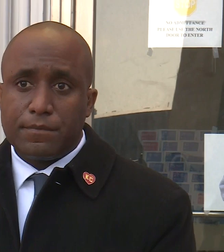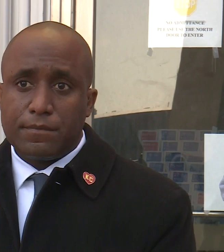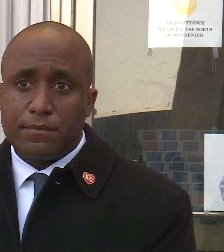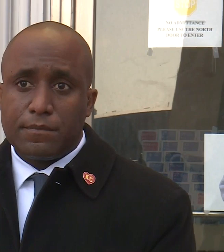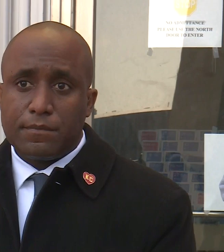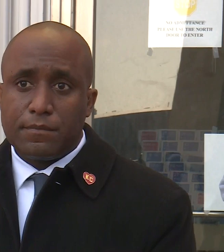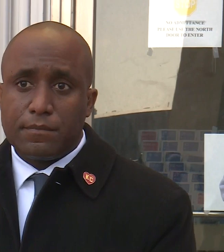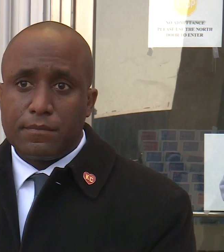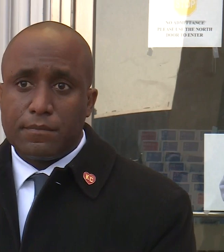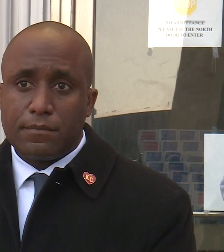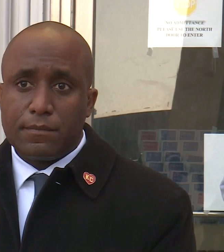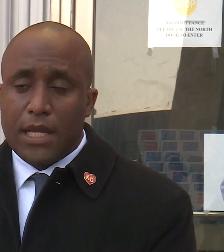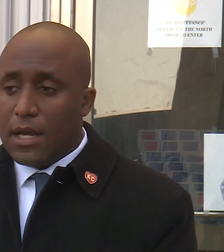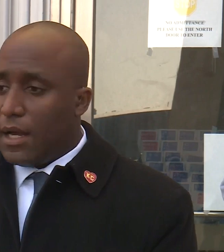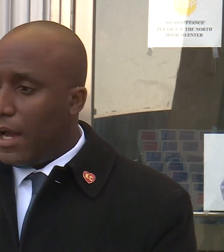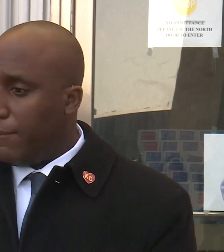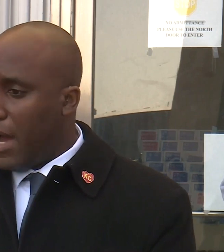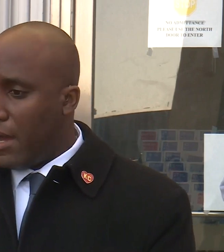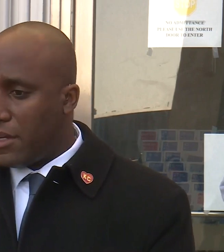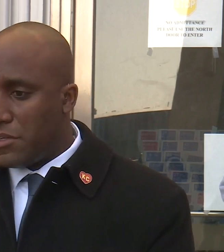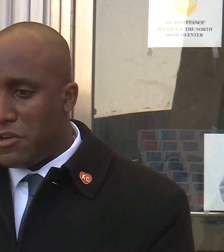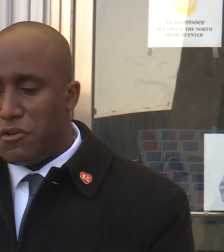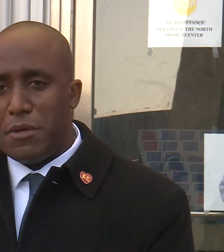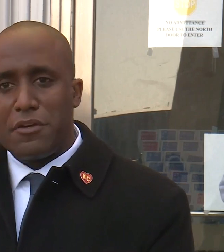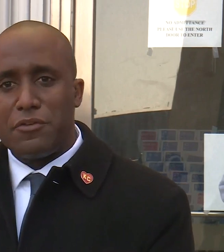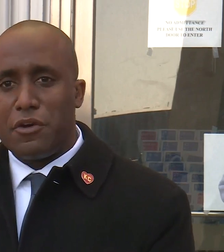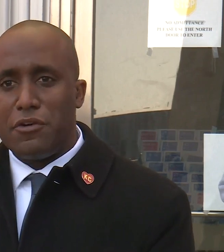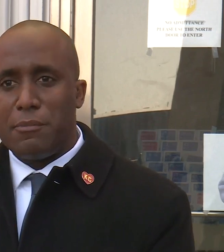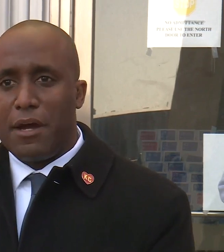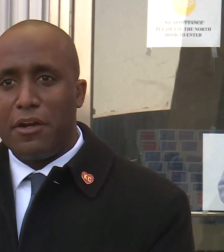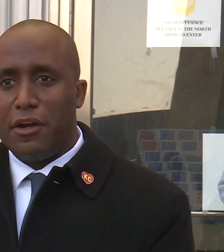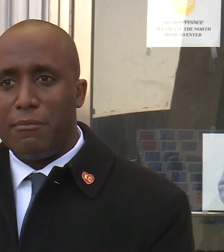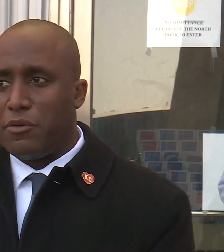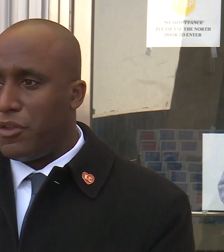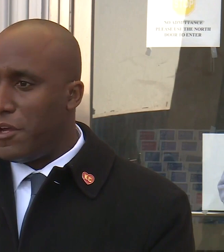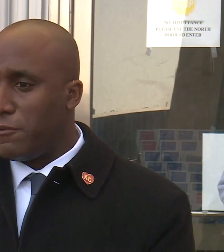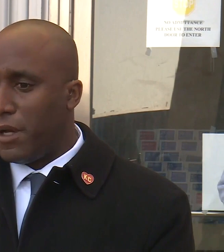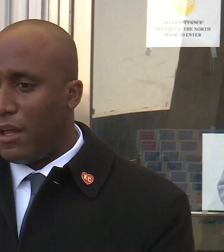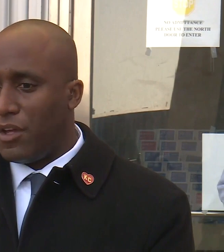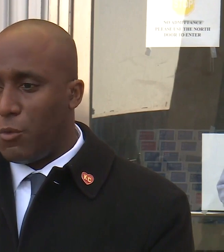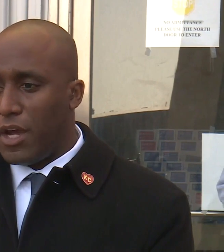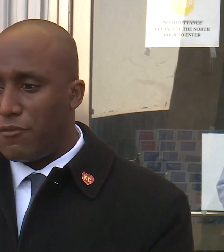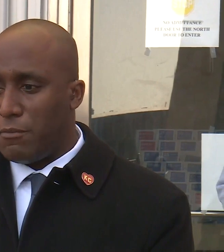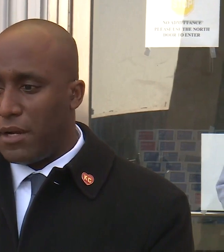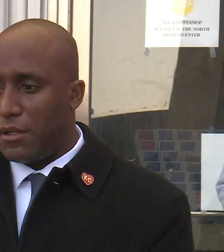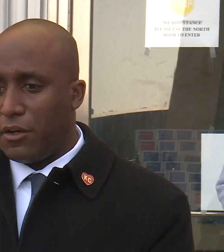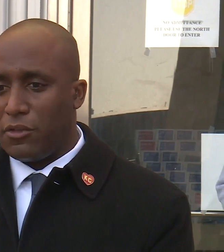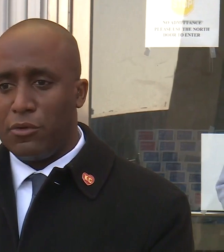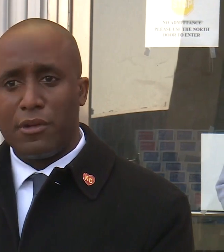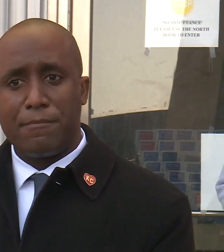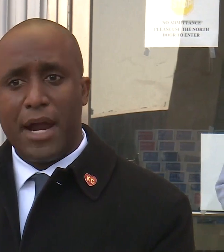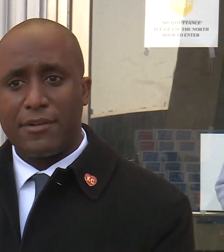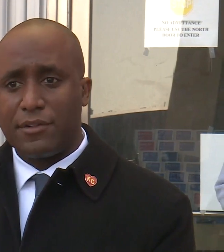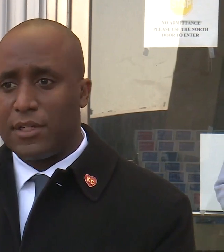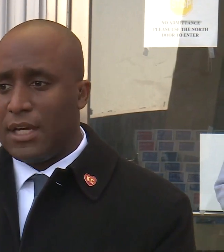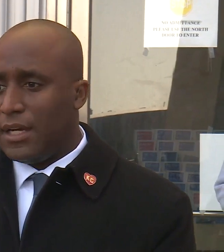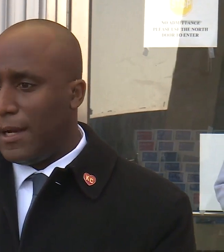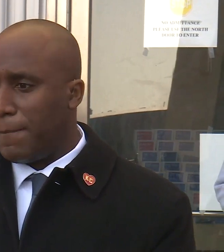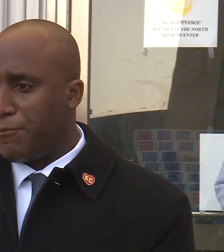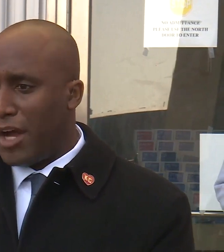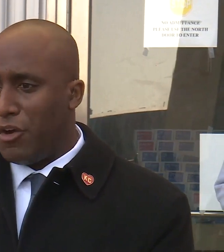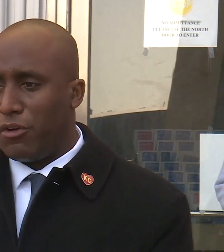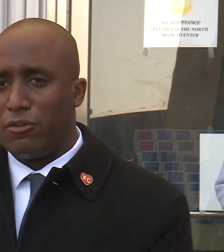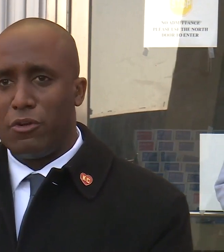to do the condition of that holiday? I continue to be concerned about any number of things, but I think we have to make clear through some practice.